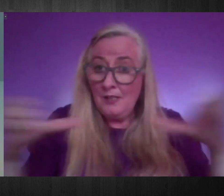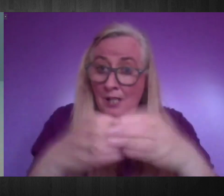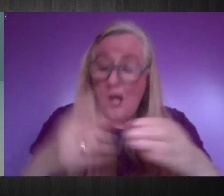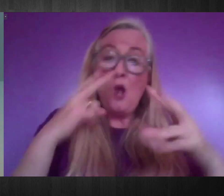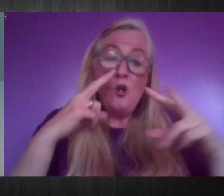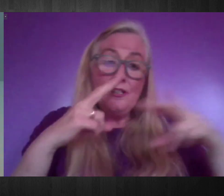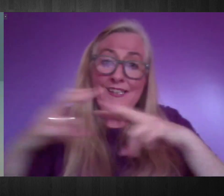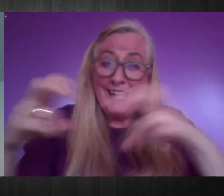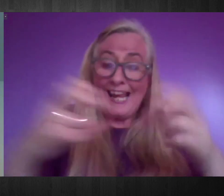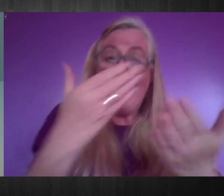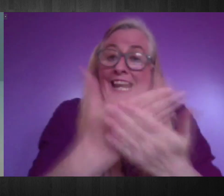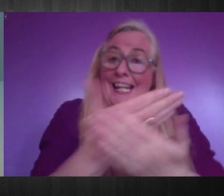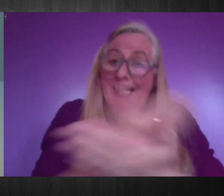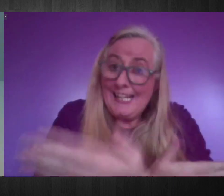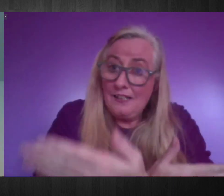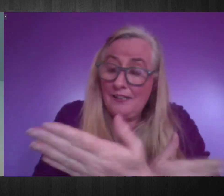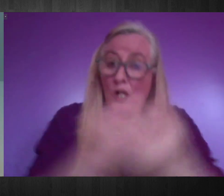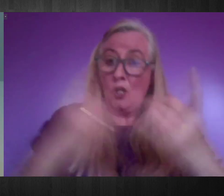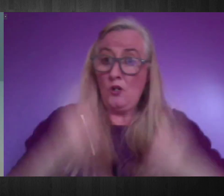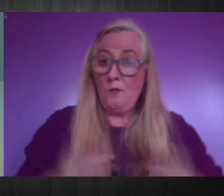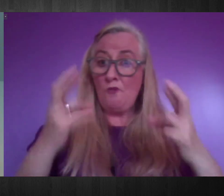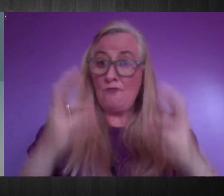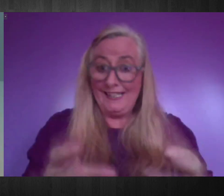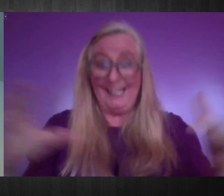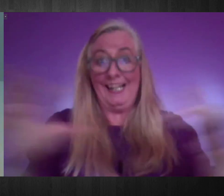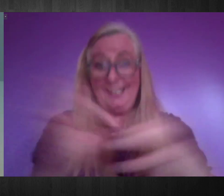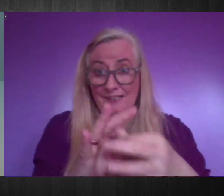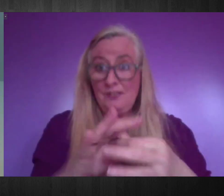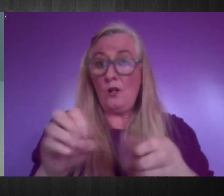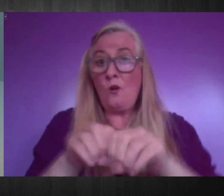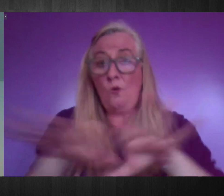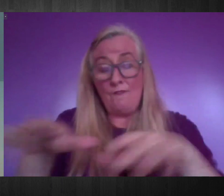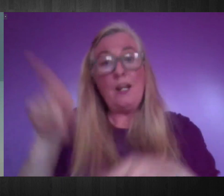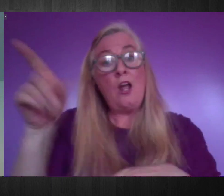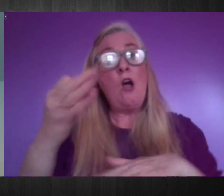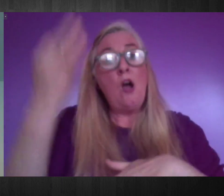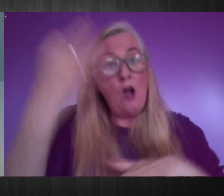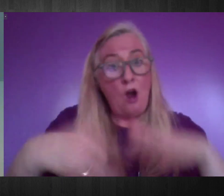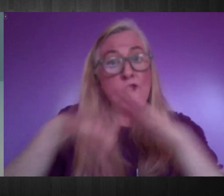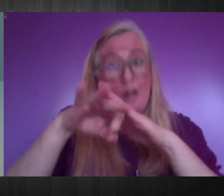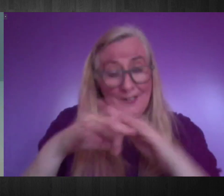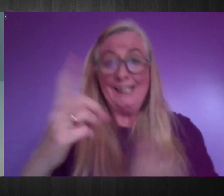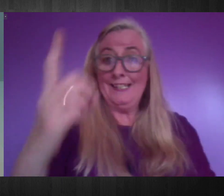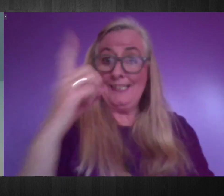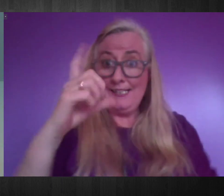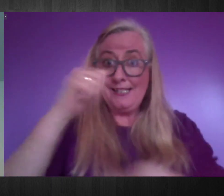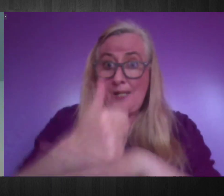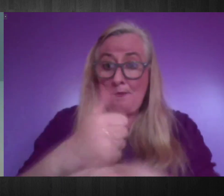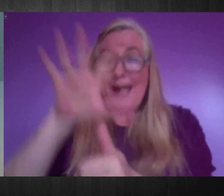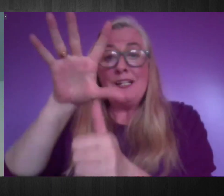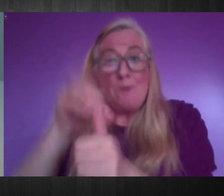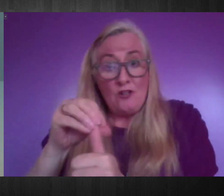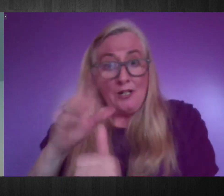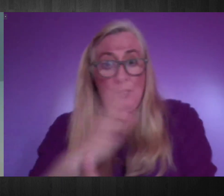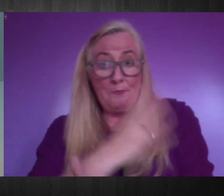social and economic rights implications of COVID-19. The Oireachtas has since established a special COVID-19 committee to